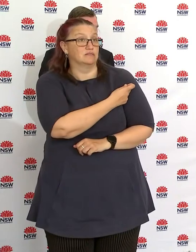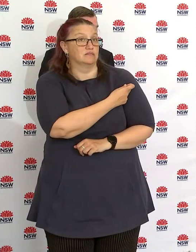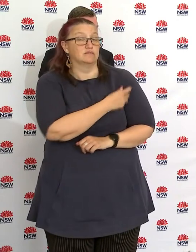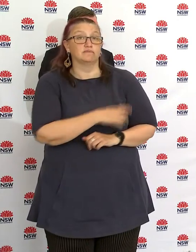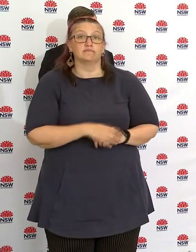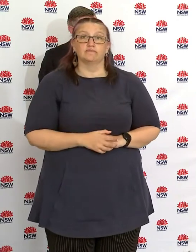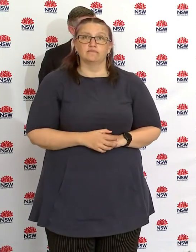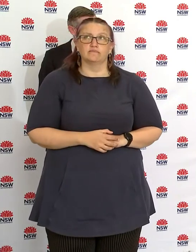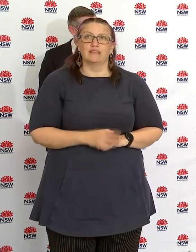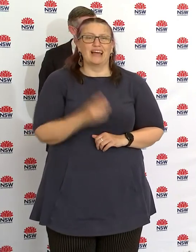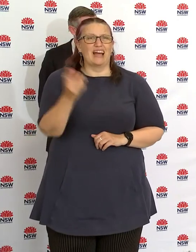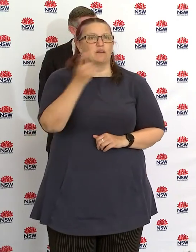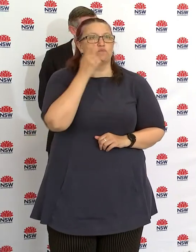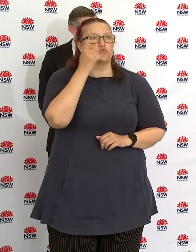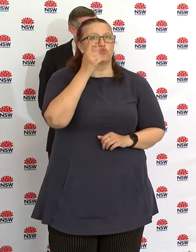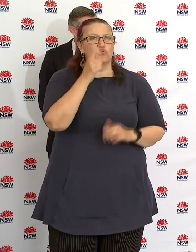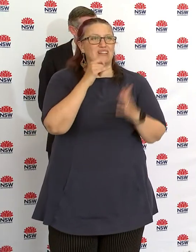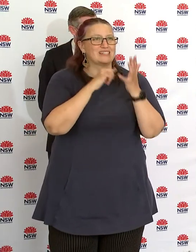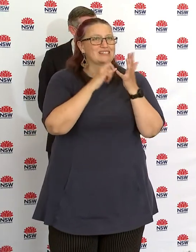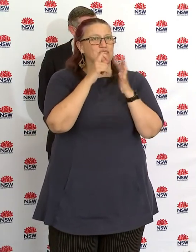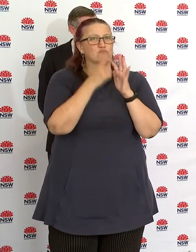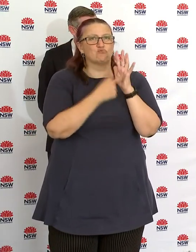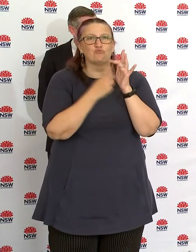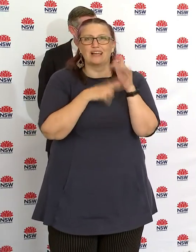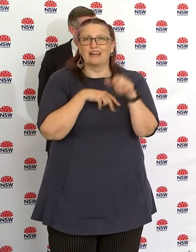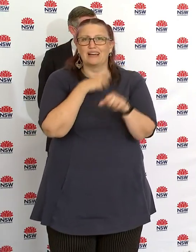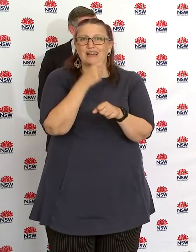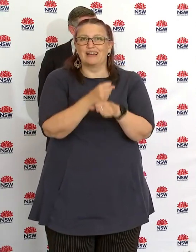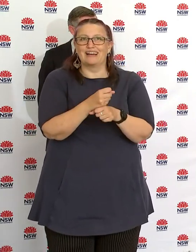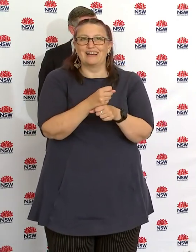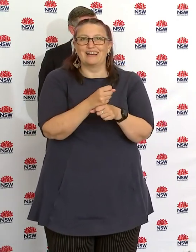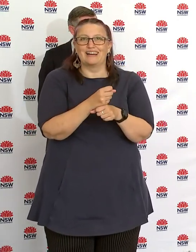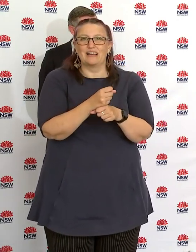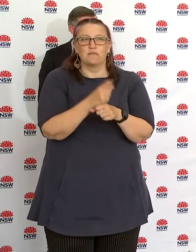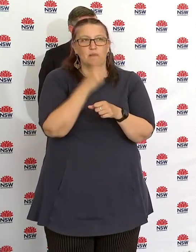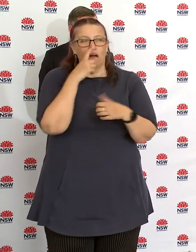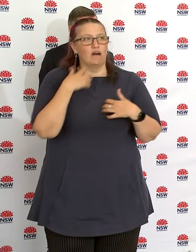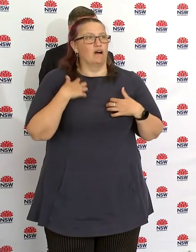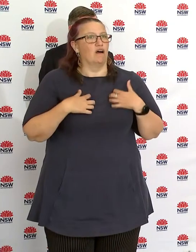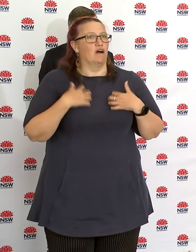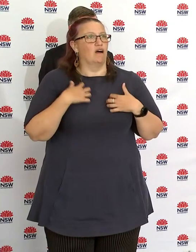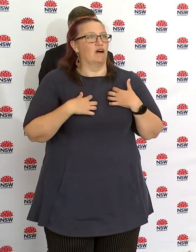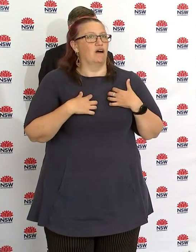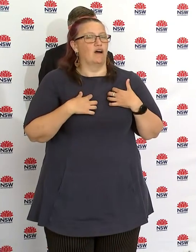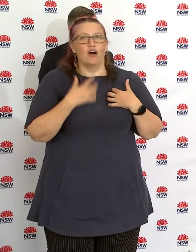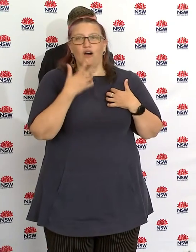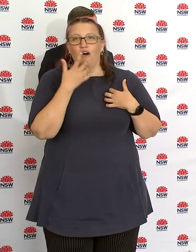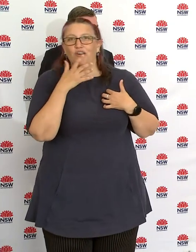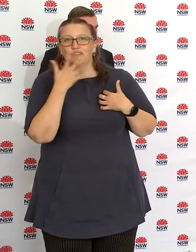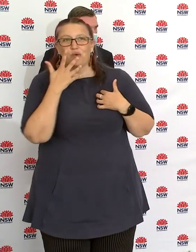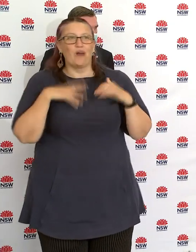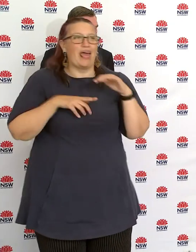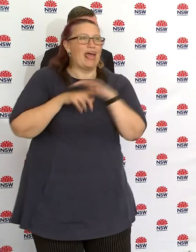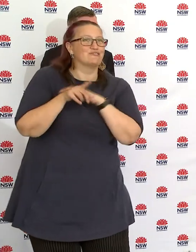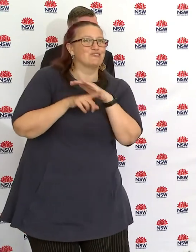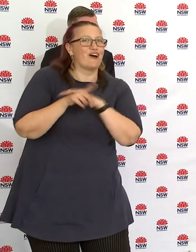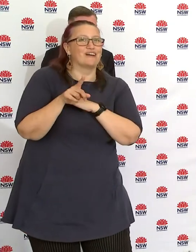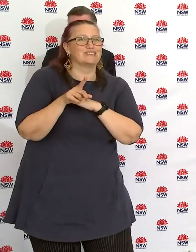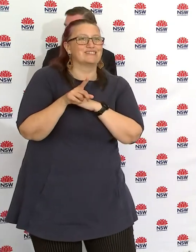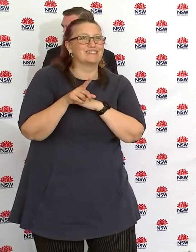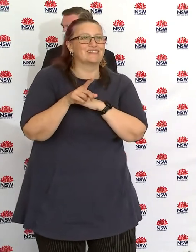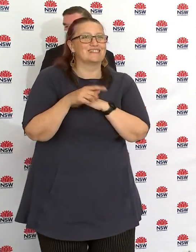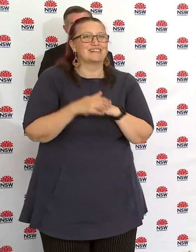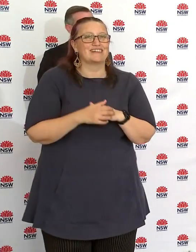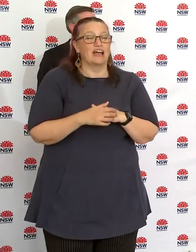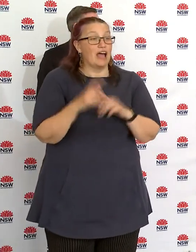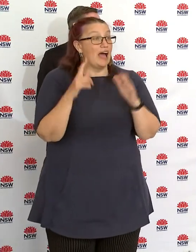a period of hope. We have seen in the last few days, vaccination rates with the AstraZeneca go through the roof. And Dr Chant,